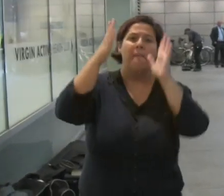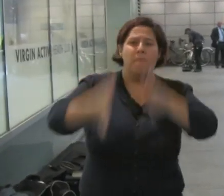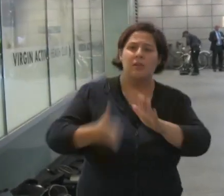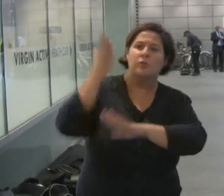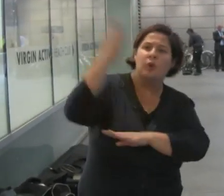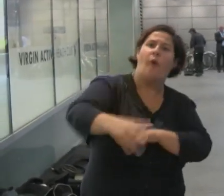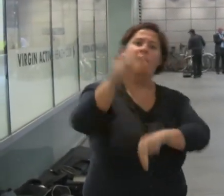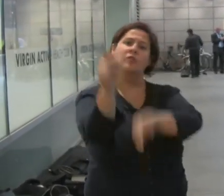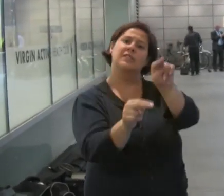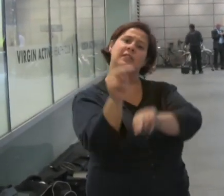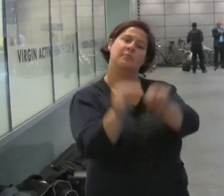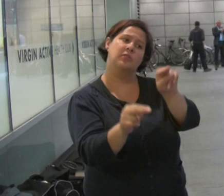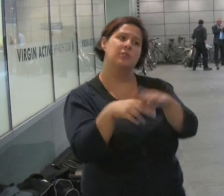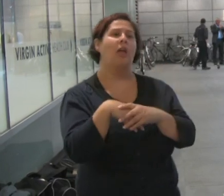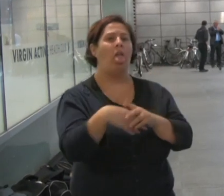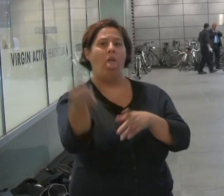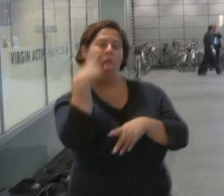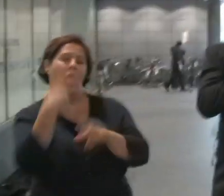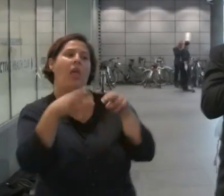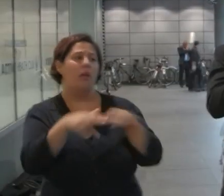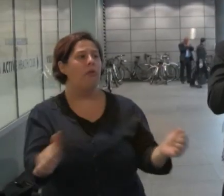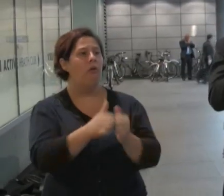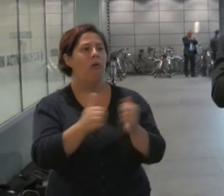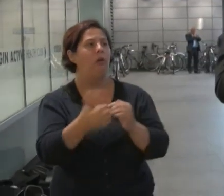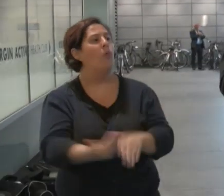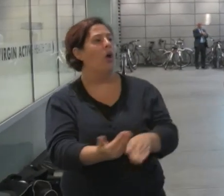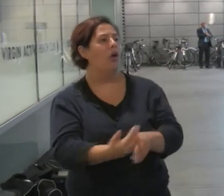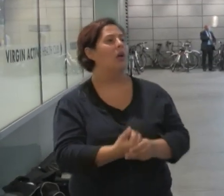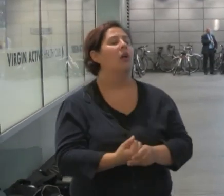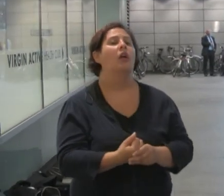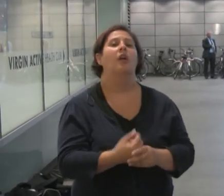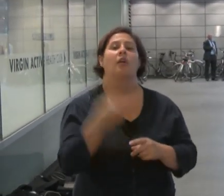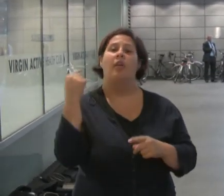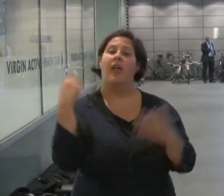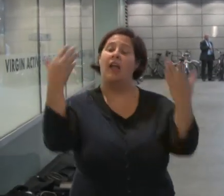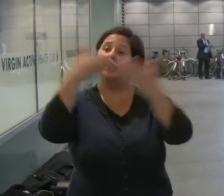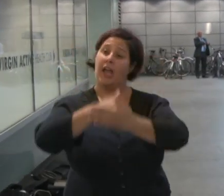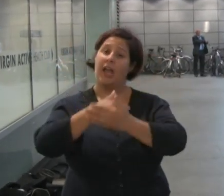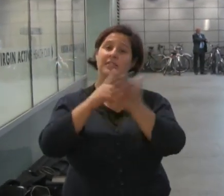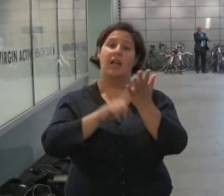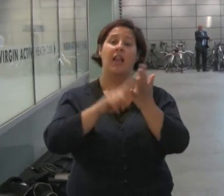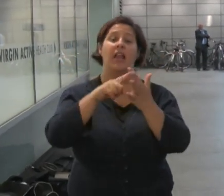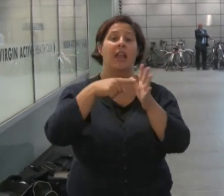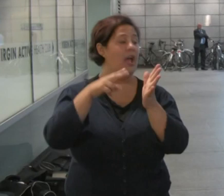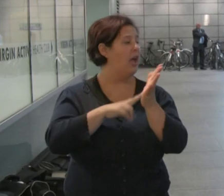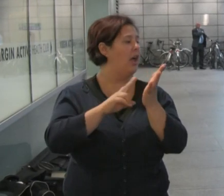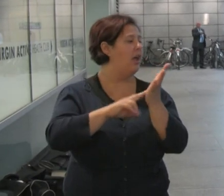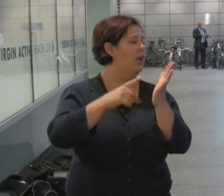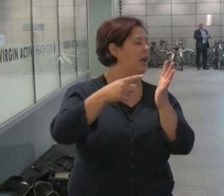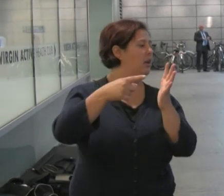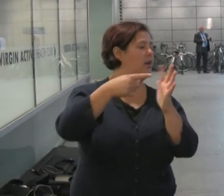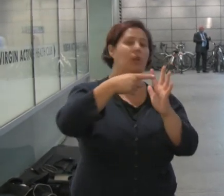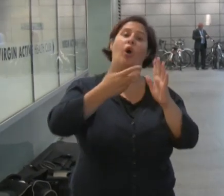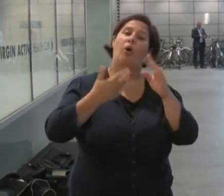to see if she was fit for work. That night Leanne walked out of her home sometime after